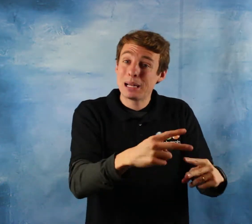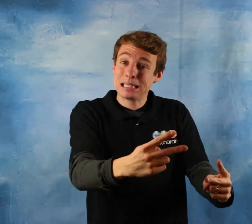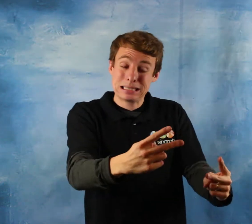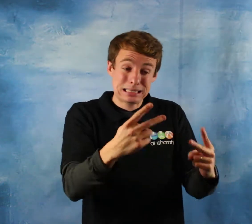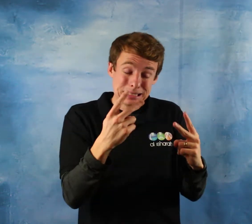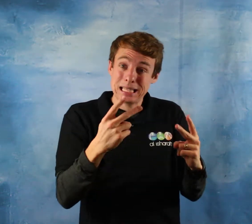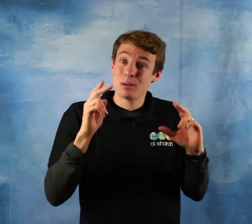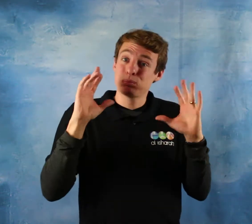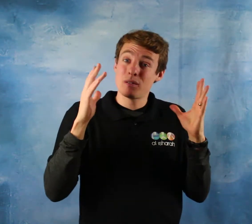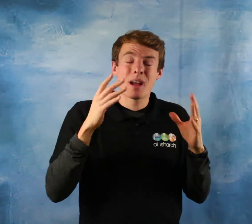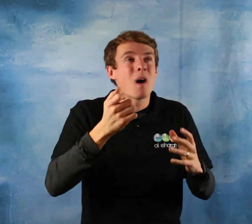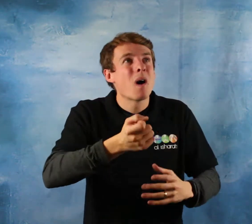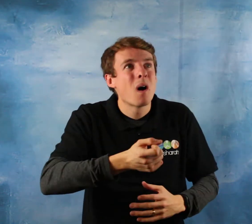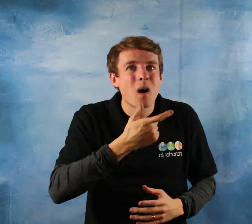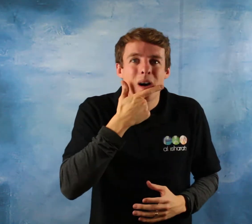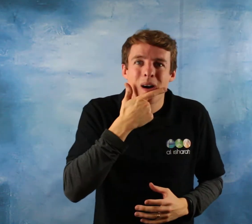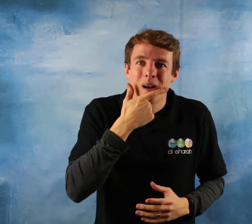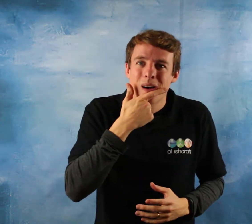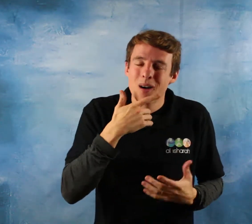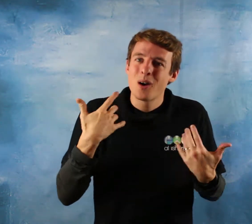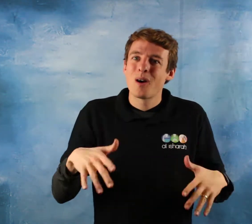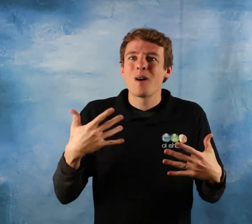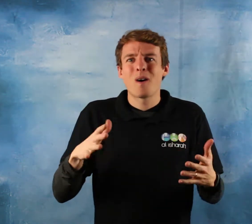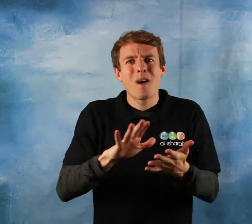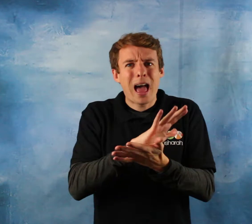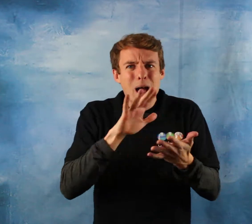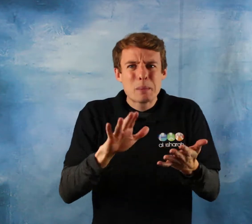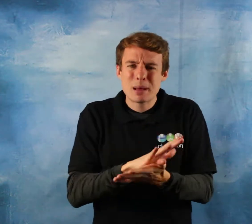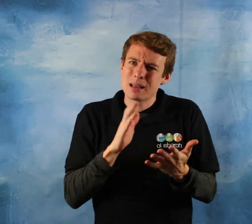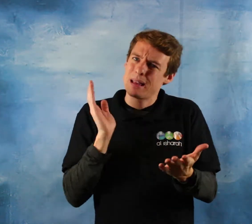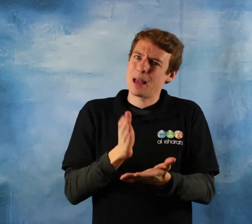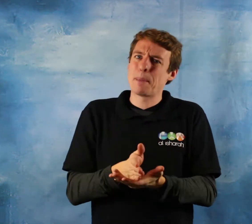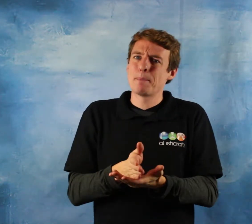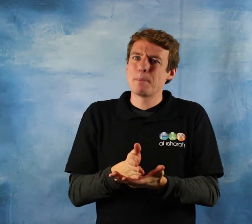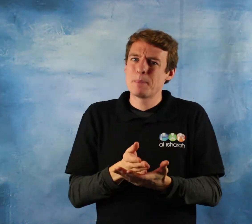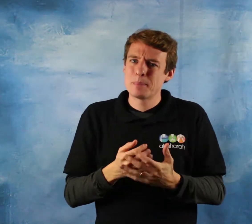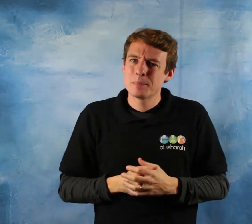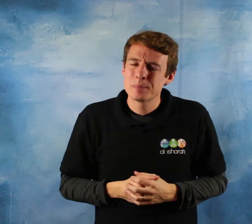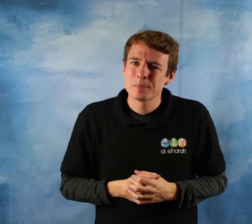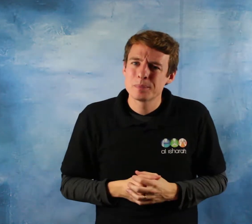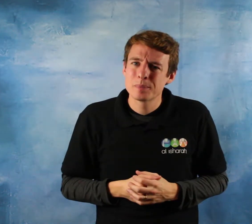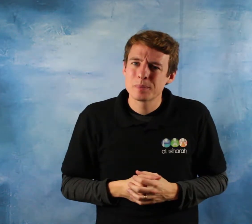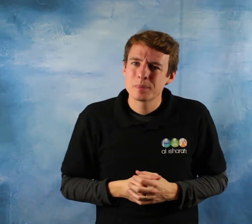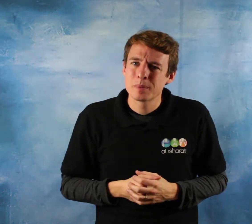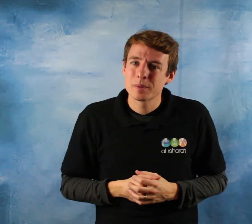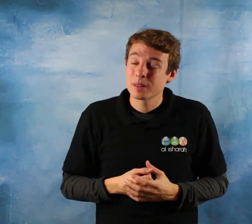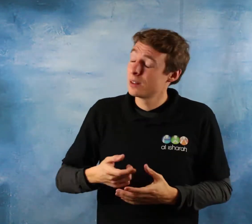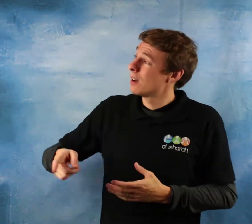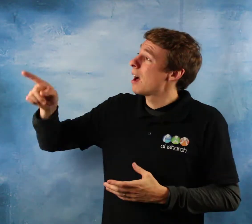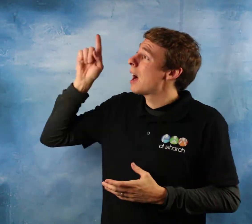loins to seek chastity from immorality and procreation as well to